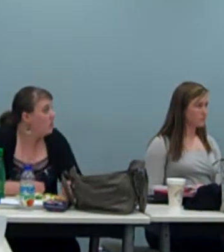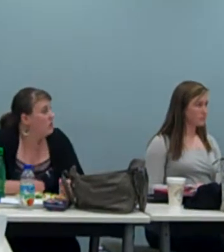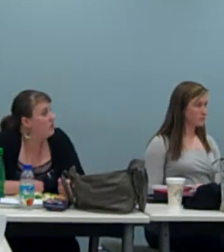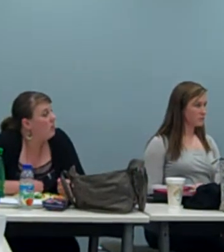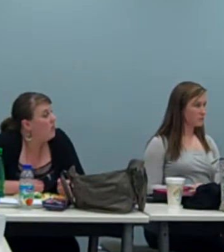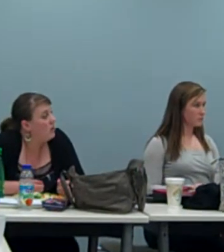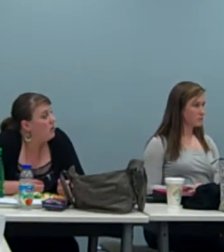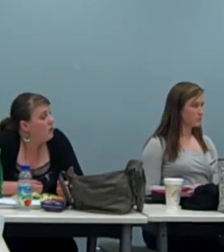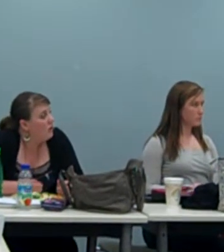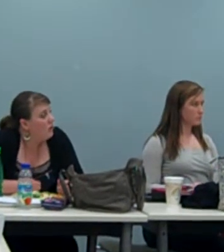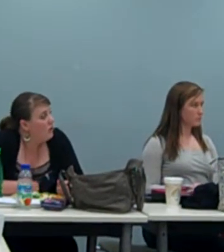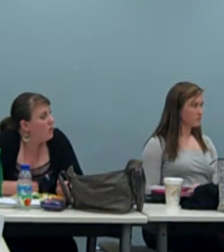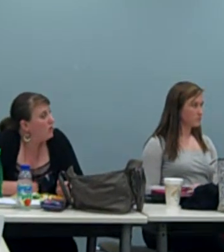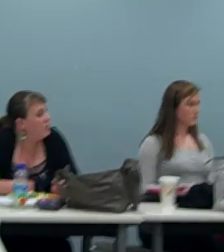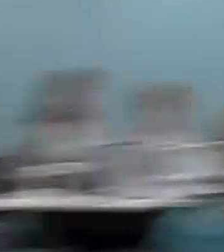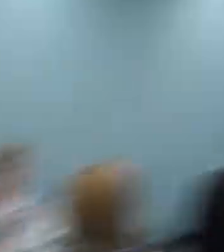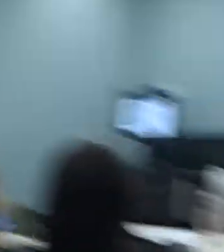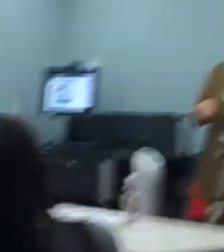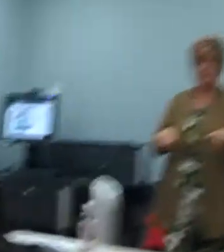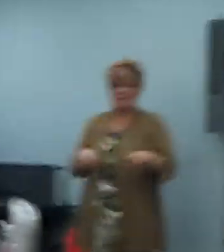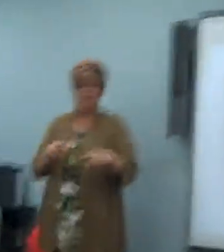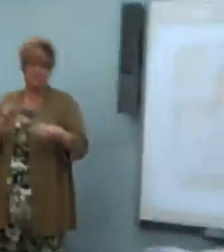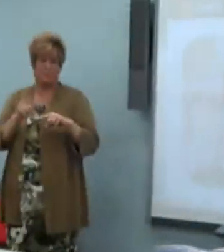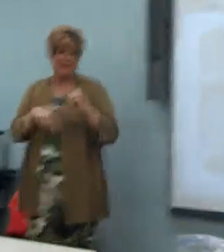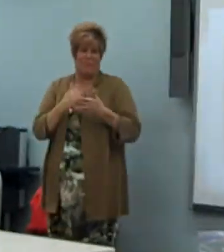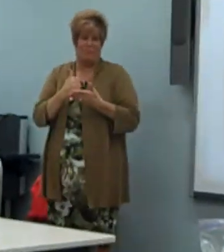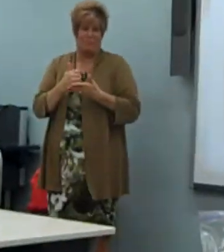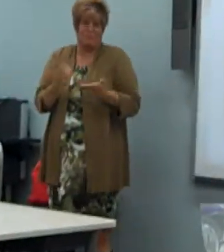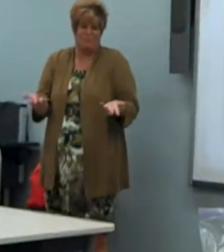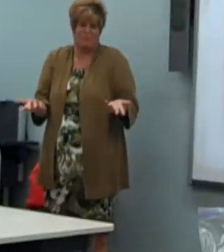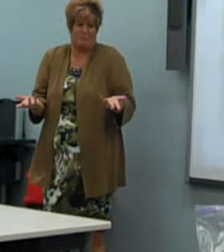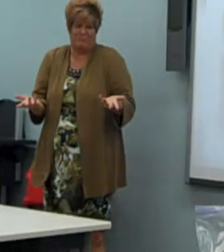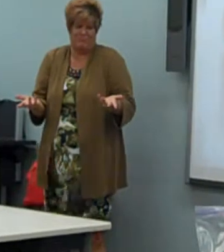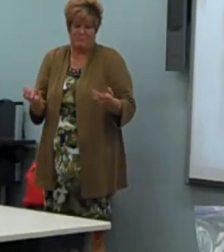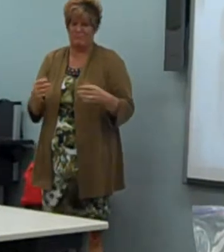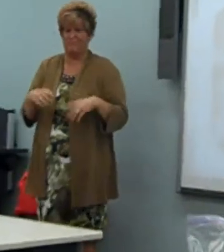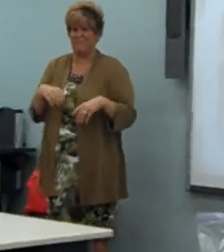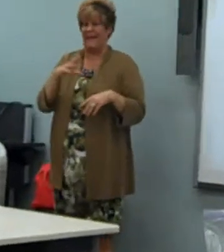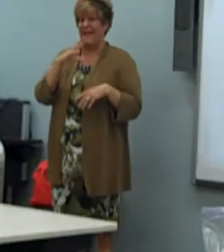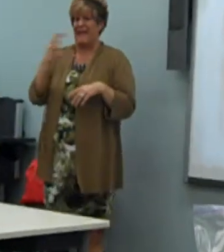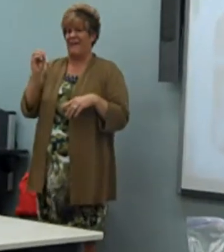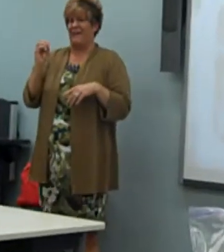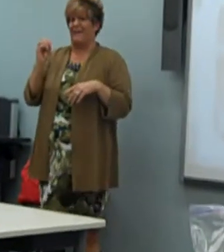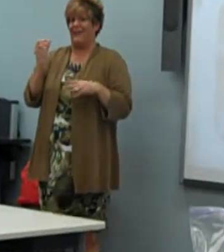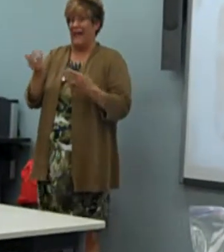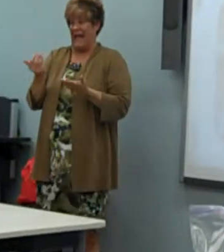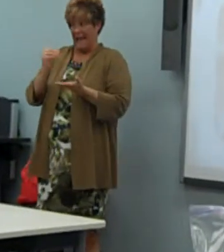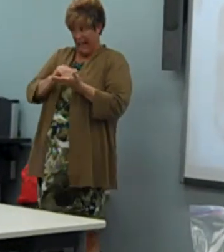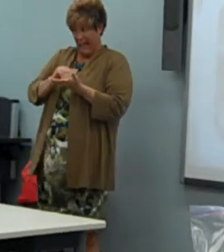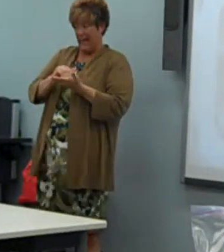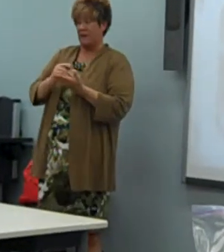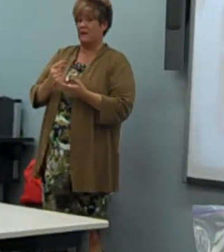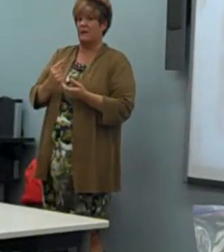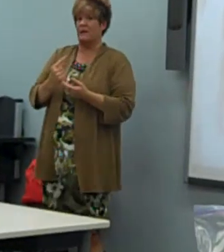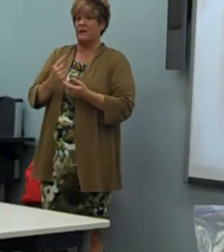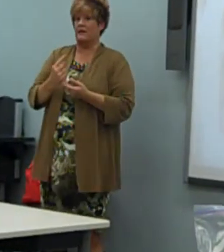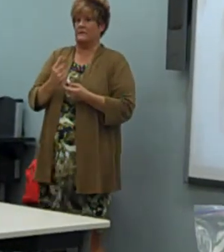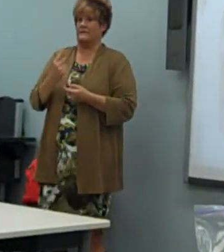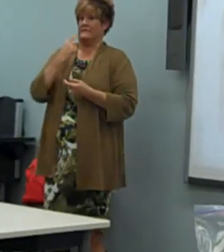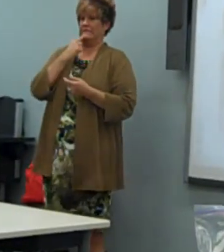So, I, I, okay, the first one that you were saying is disappointing the consumer, and I get that, but how, it's going to happen, and how can you